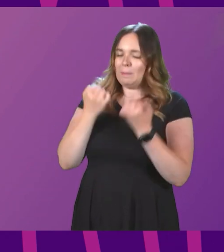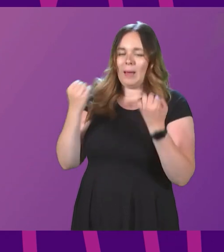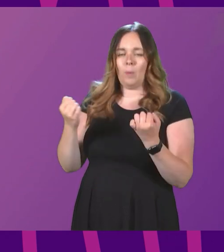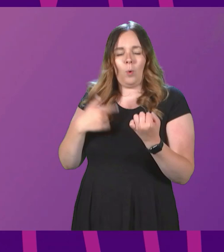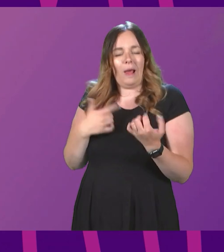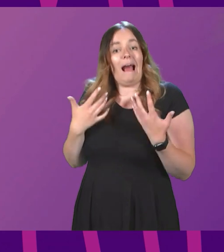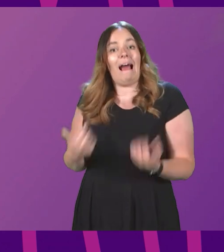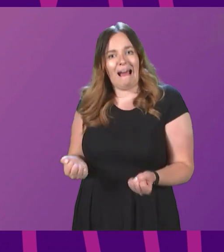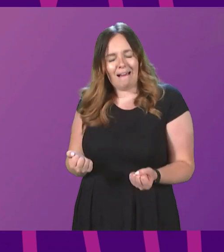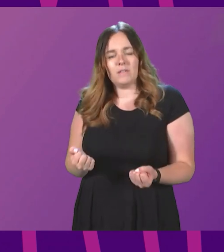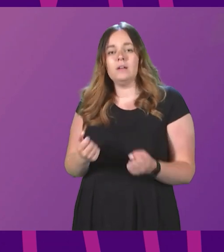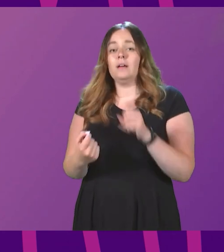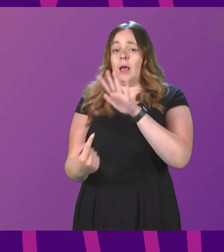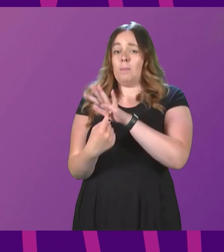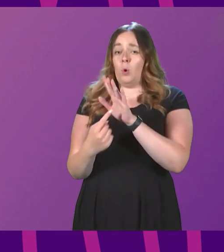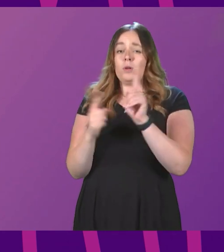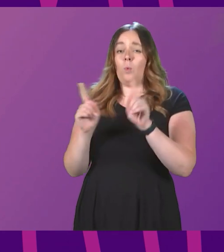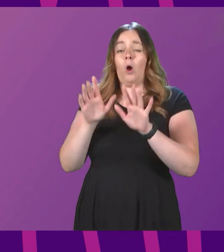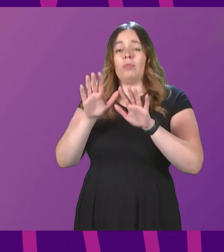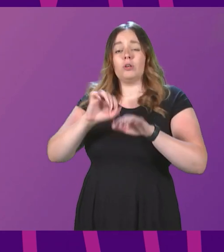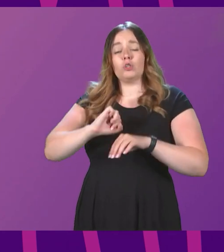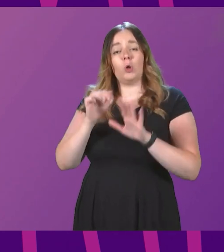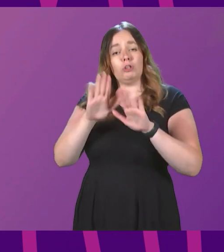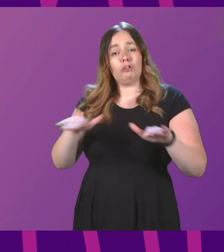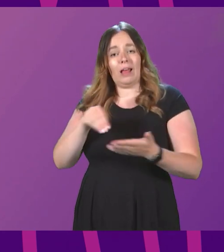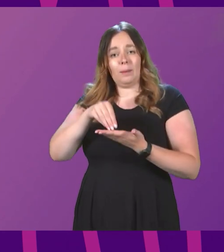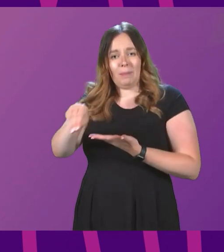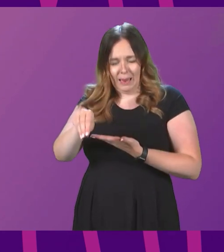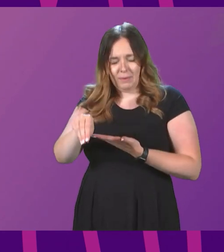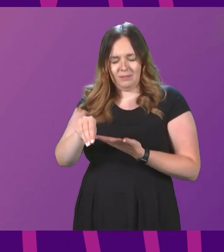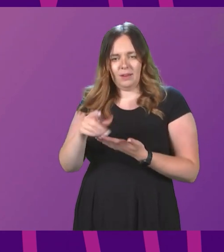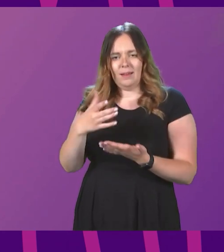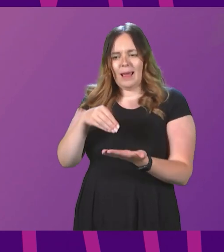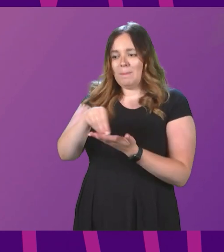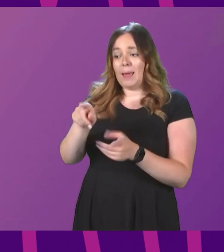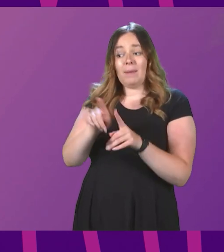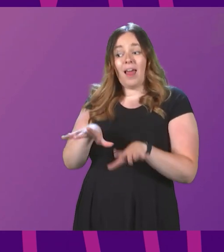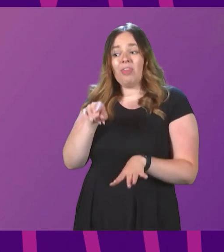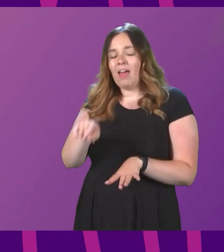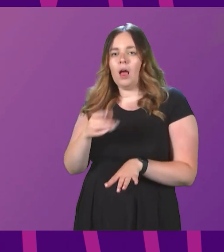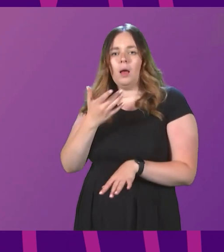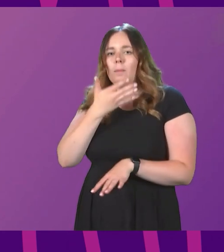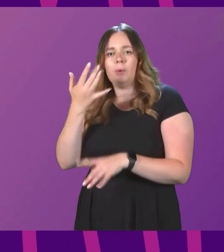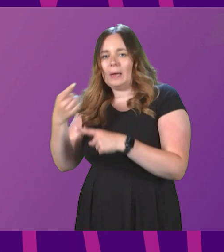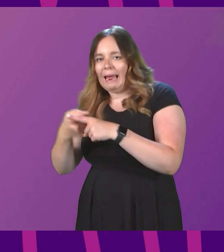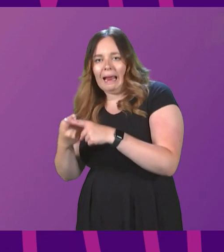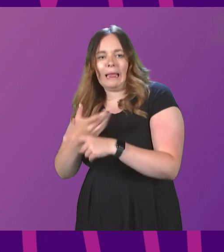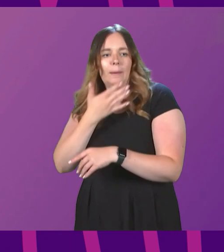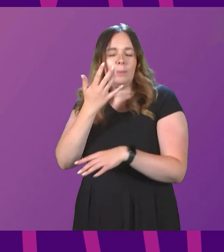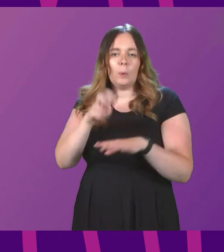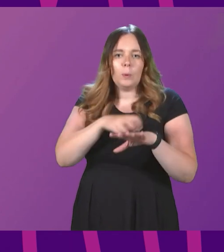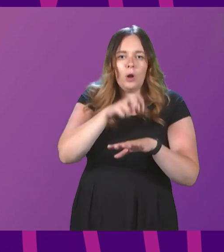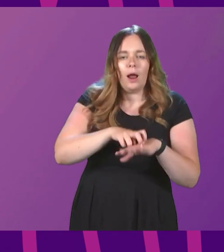have. Most importantly, of course, the Scottish child payment. A child payment of that type doesn't exist in England, Wales or Northern Ireland. It exists in Scotland